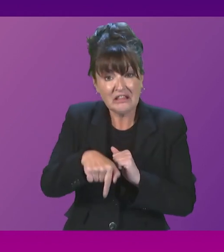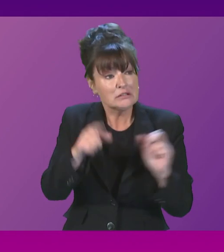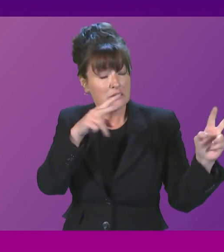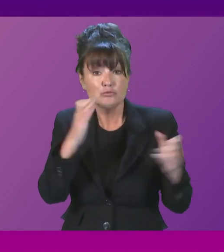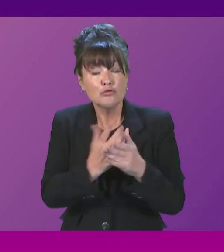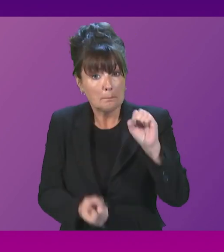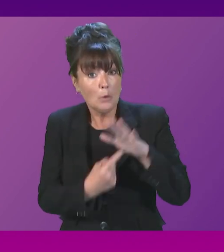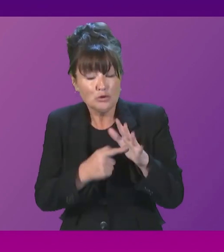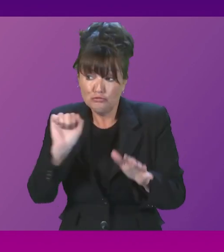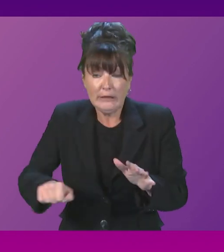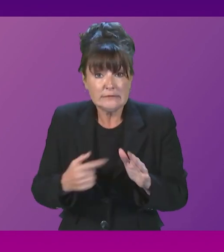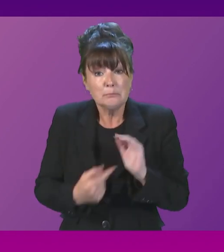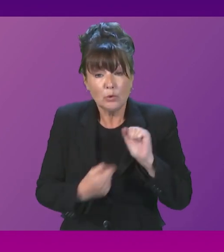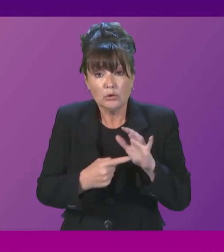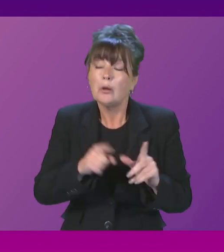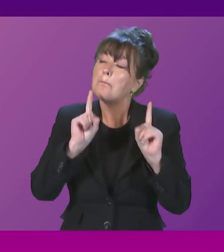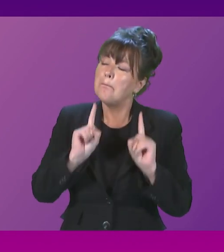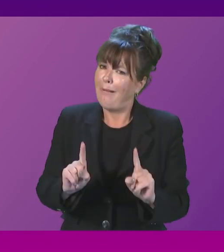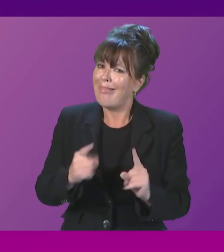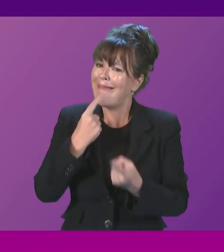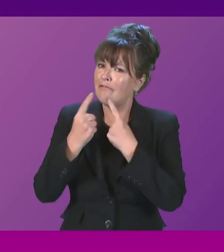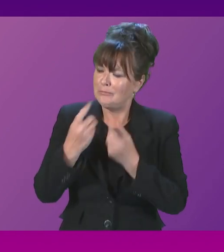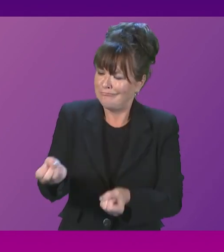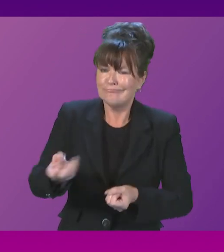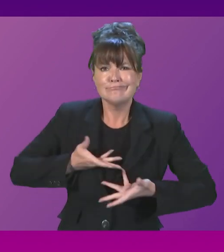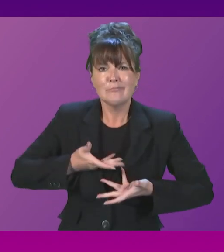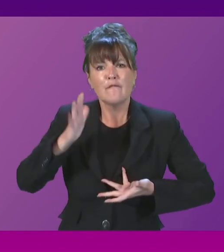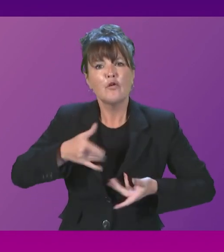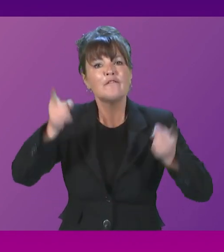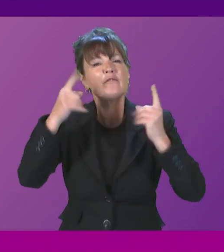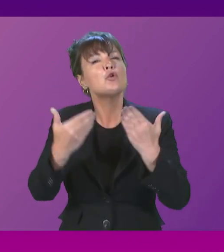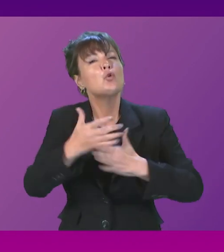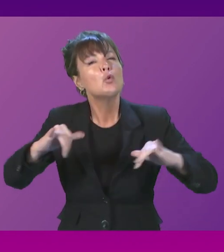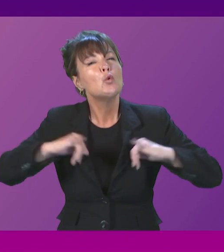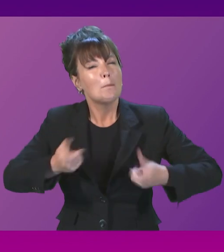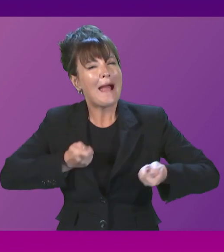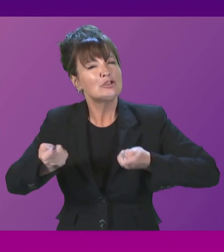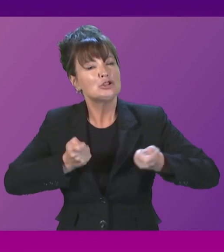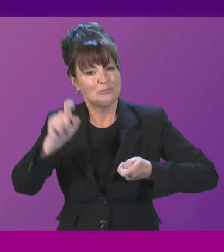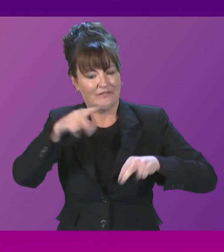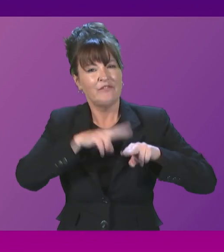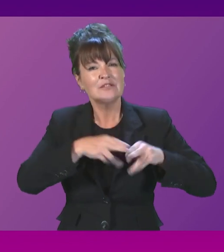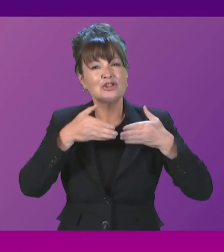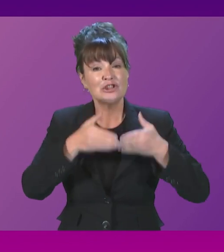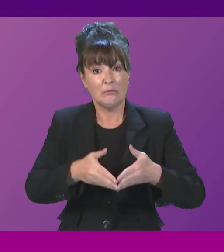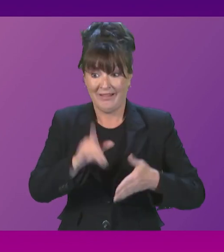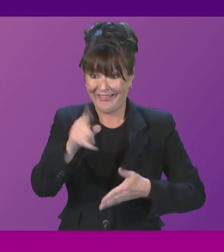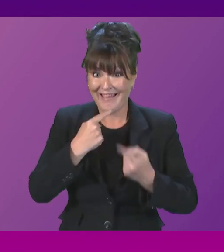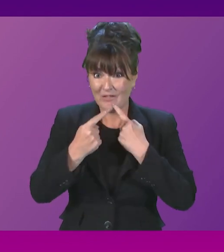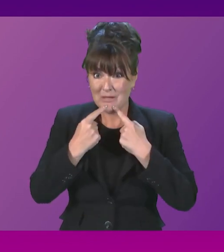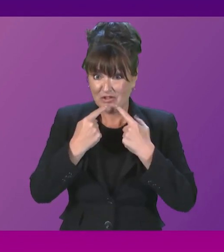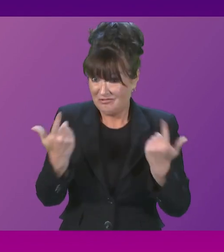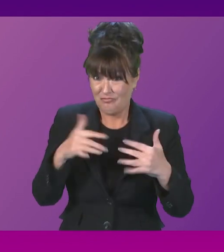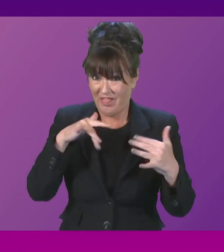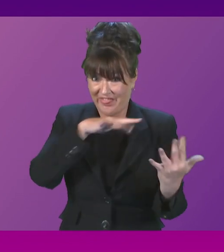we do. The information given to ministers by the new management at Ferguson Shipyard is the information that is set out in the